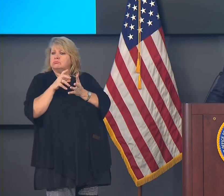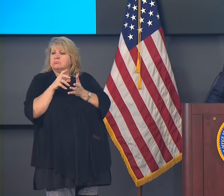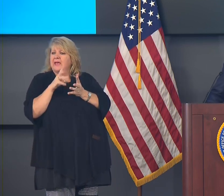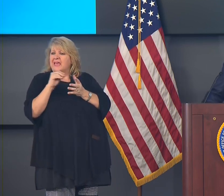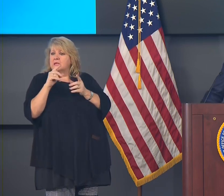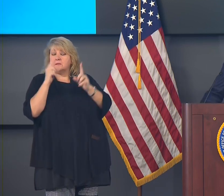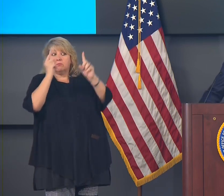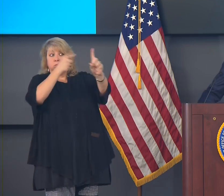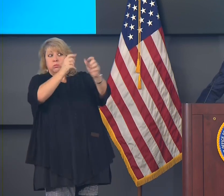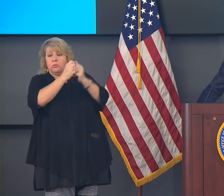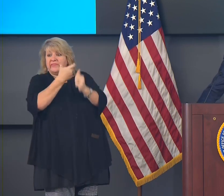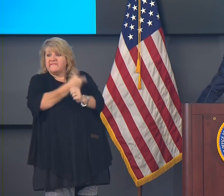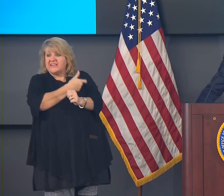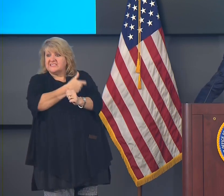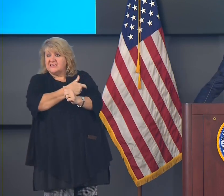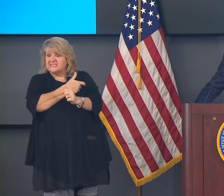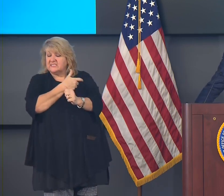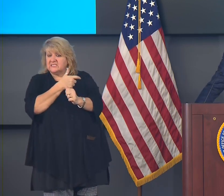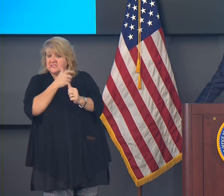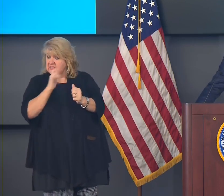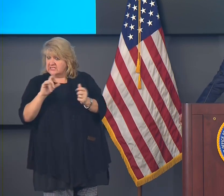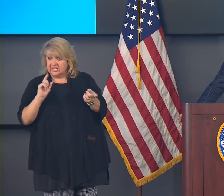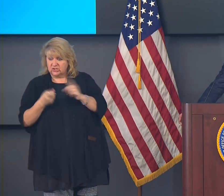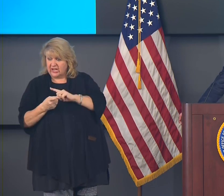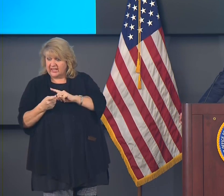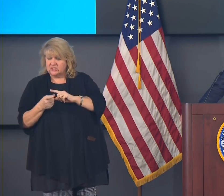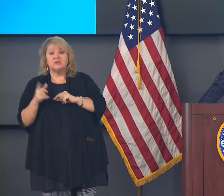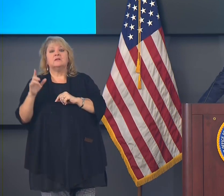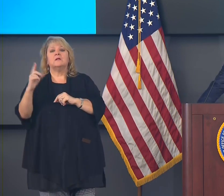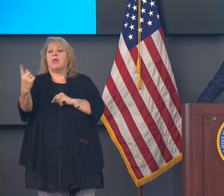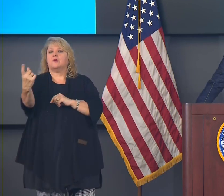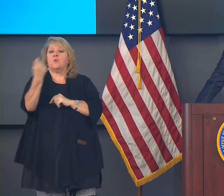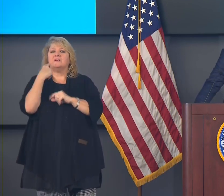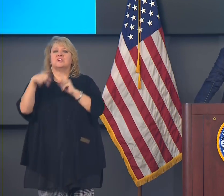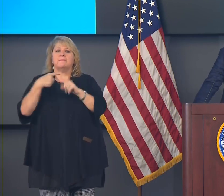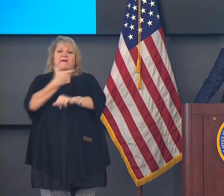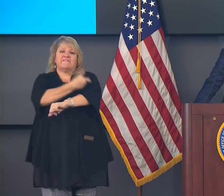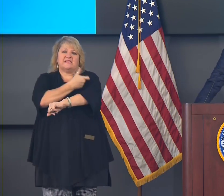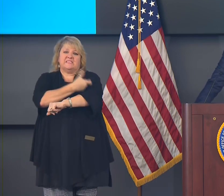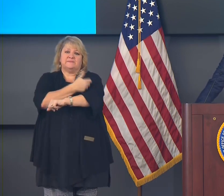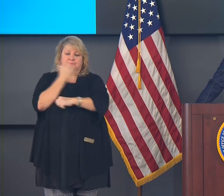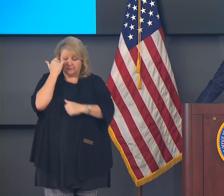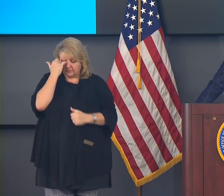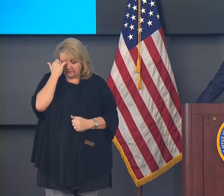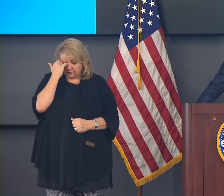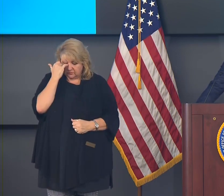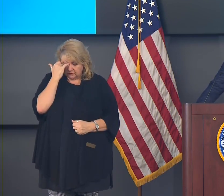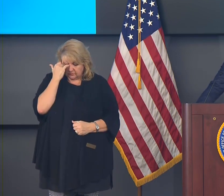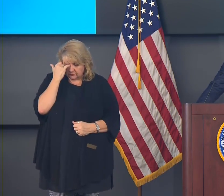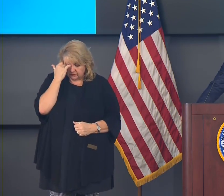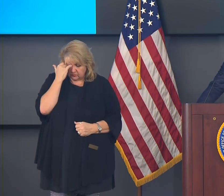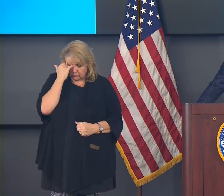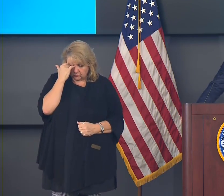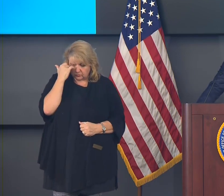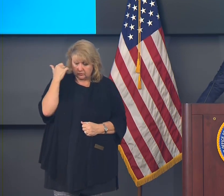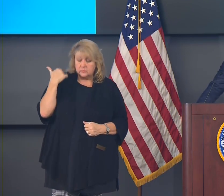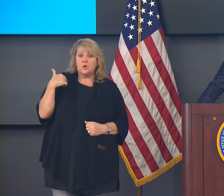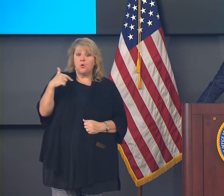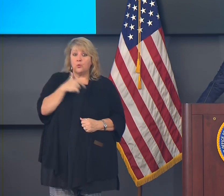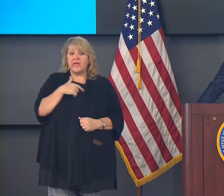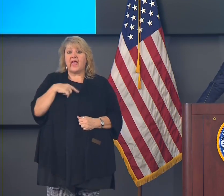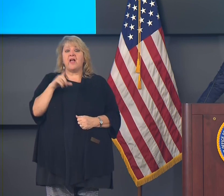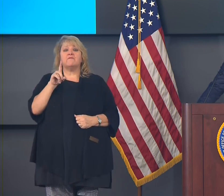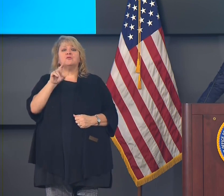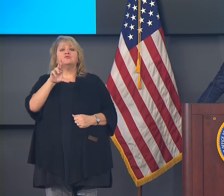no, so it's a great question. The question is about vaccines. First of all, we have a draft plan